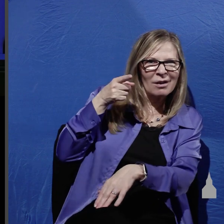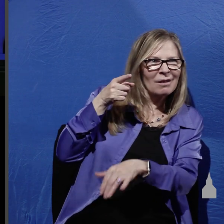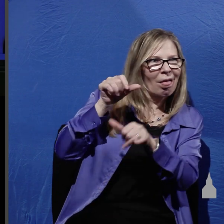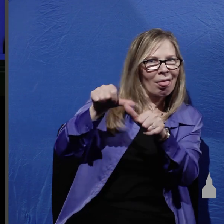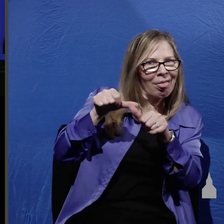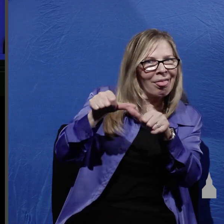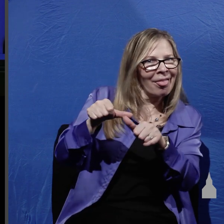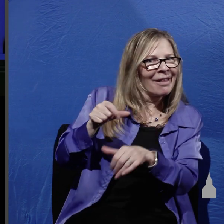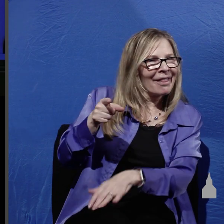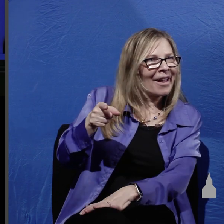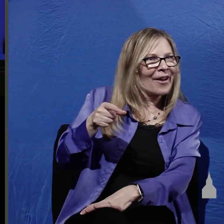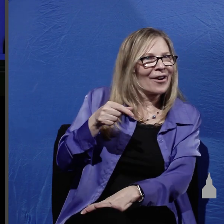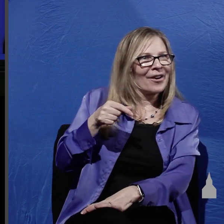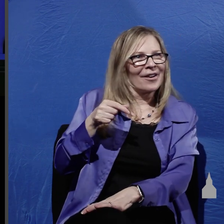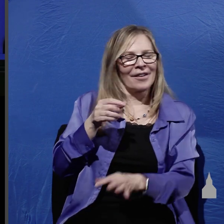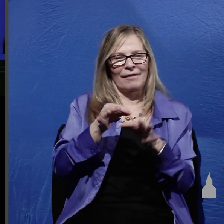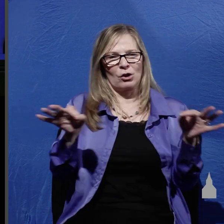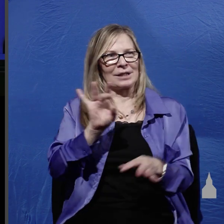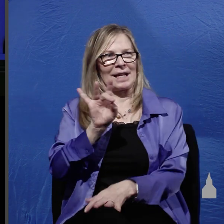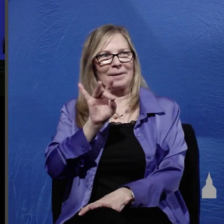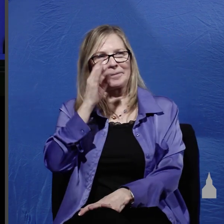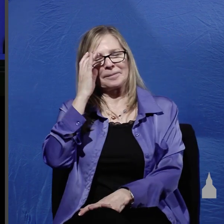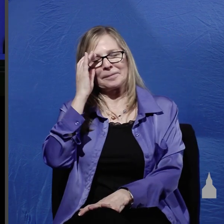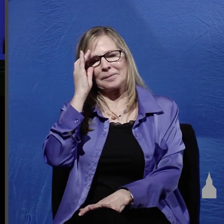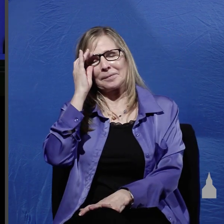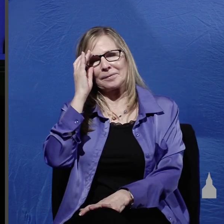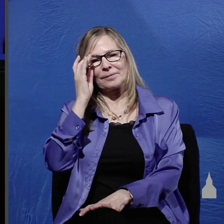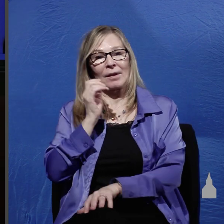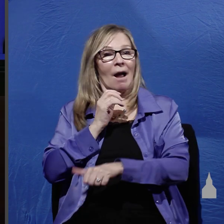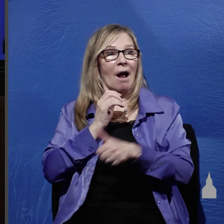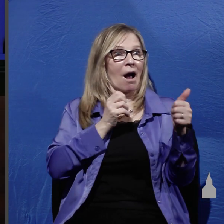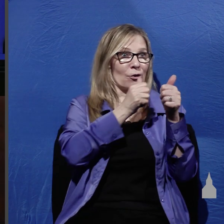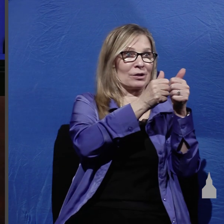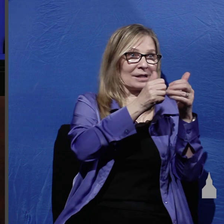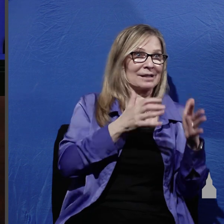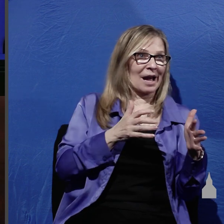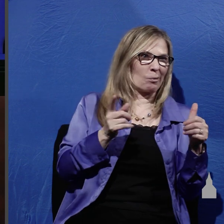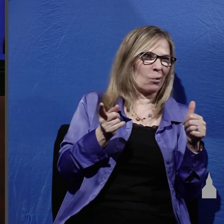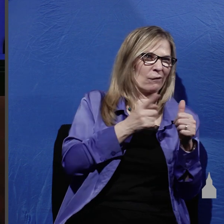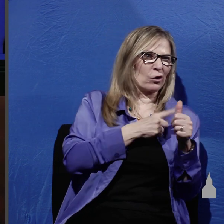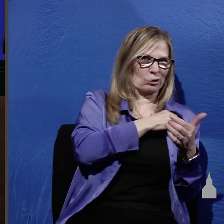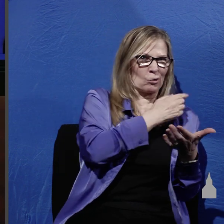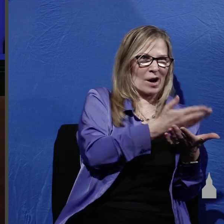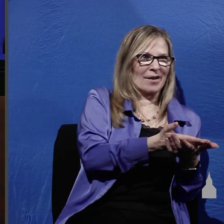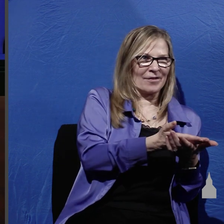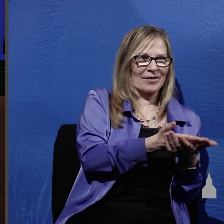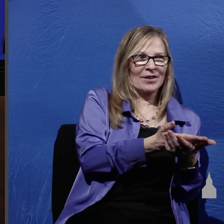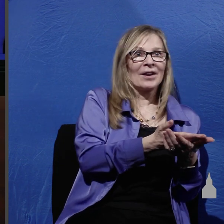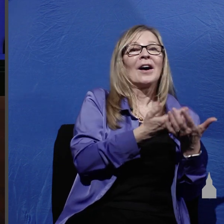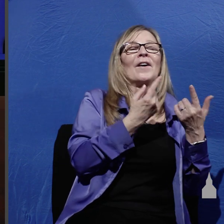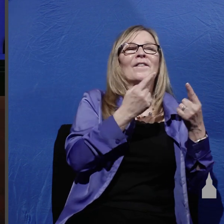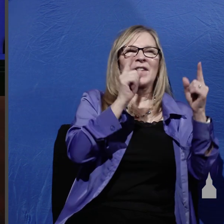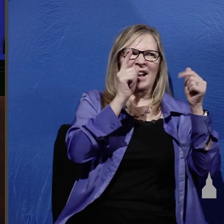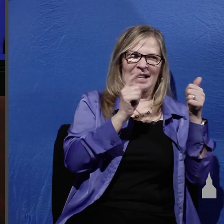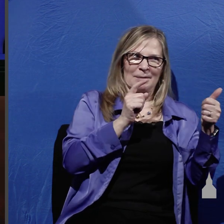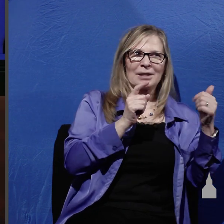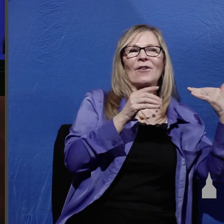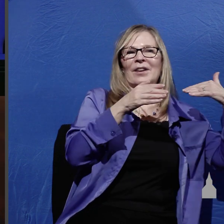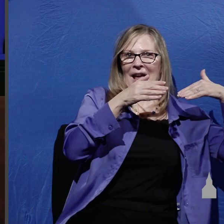verse eight so the other disciple who had first come to the tomb then also entered and he